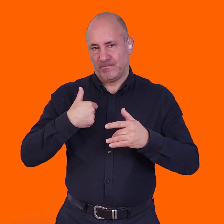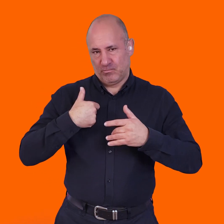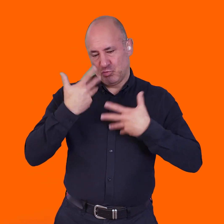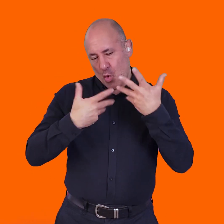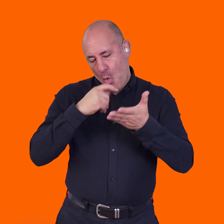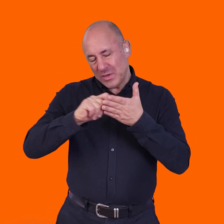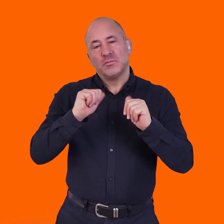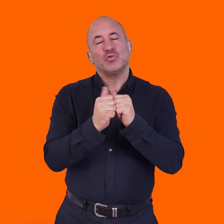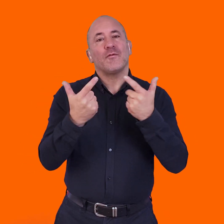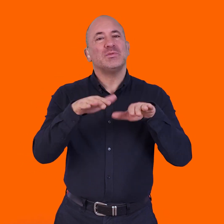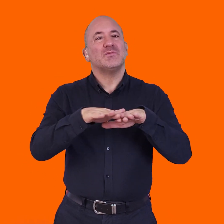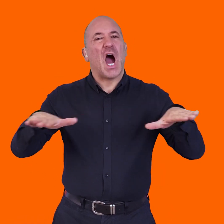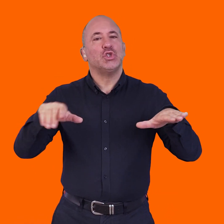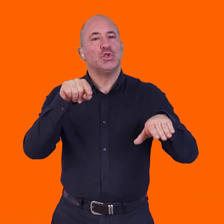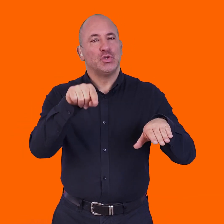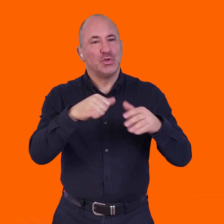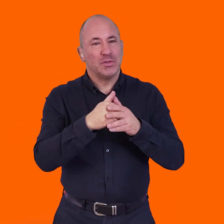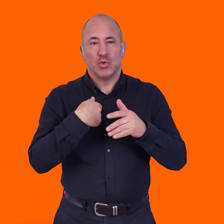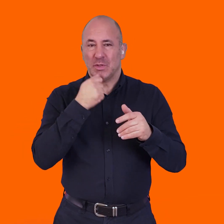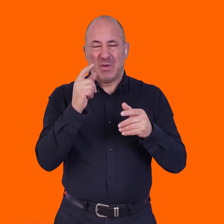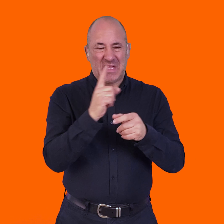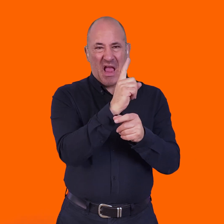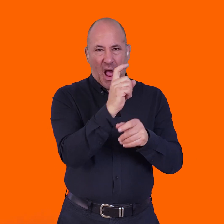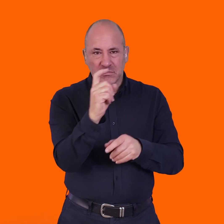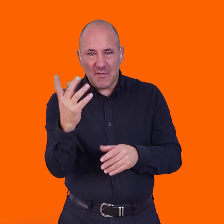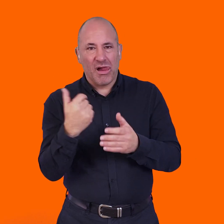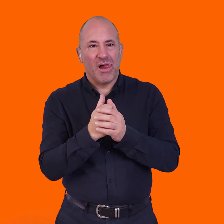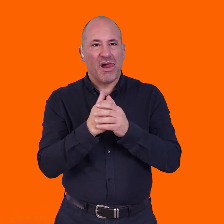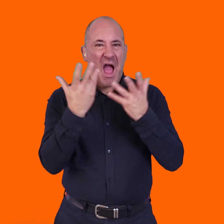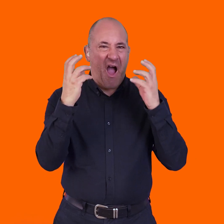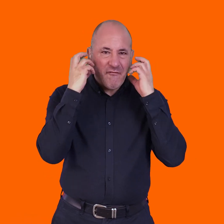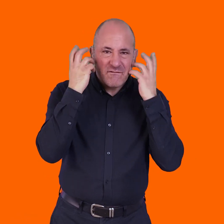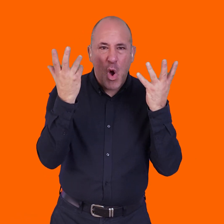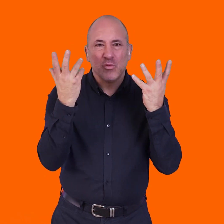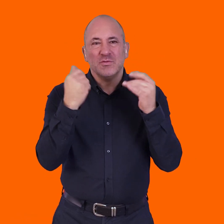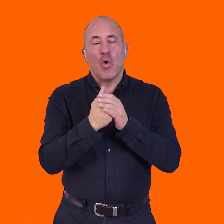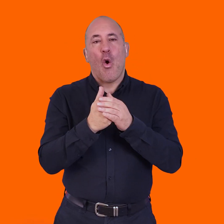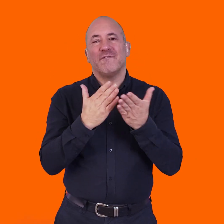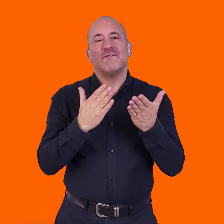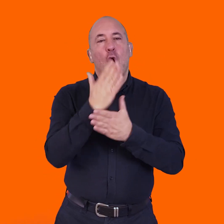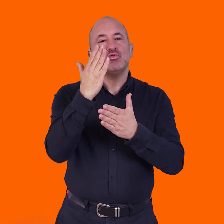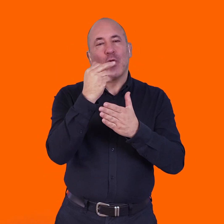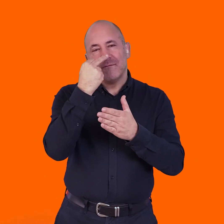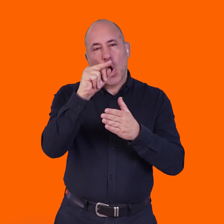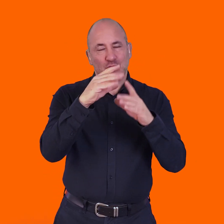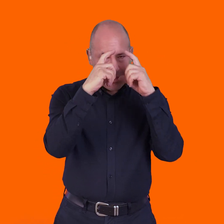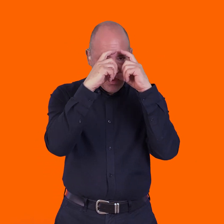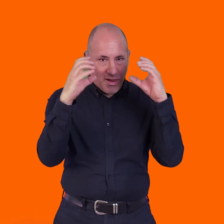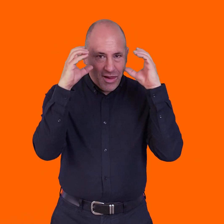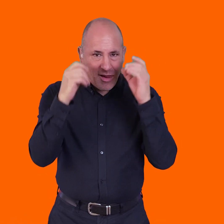I've written stories for stages, and I've used candles, and headphones, and virtual reality headsets, and